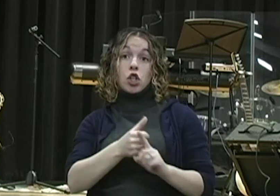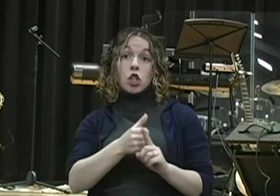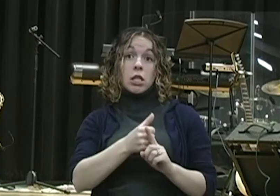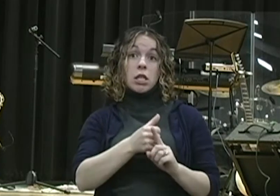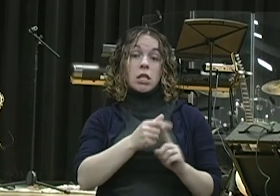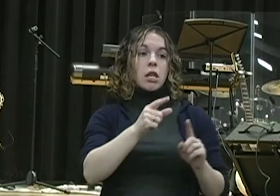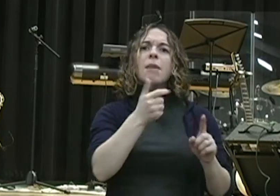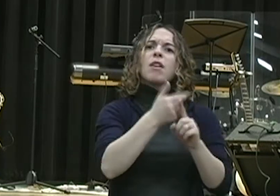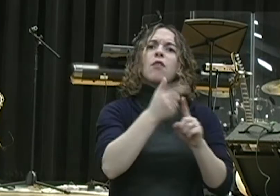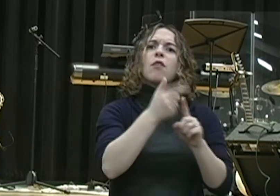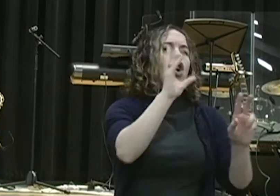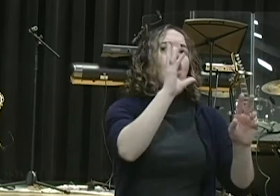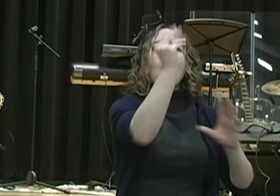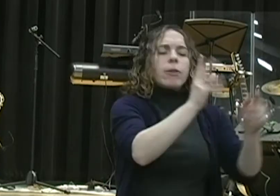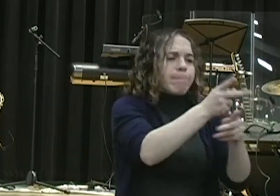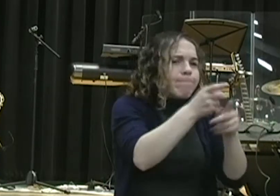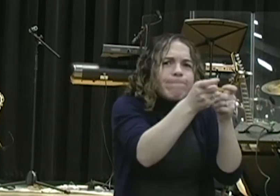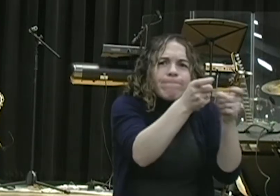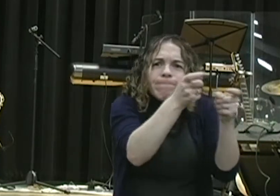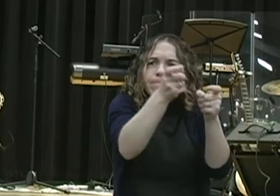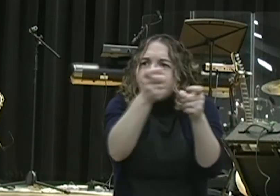of which would be Daniel. It says in verse 3, it says,